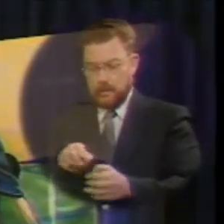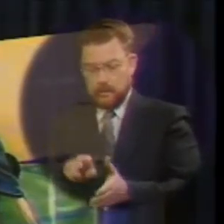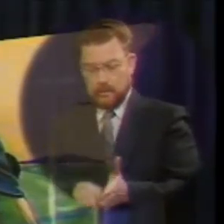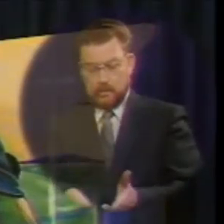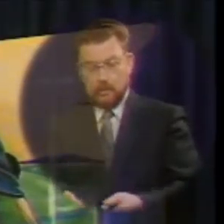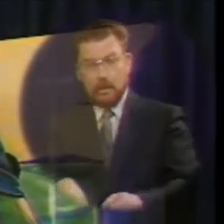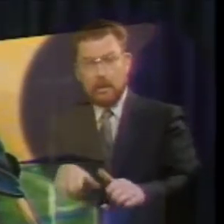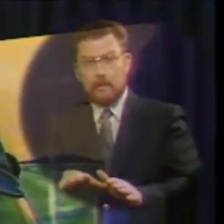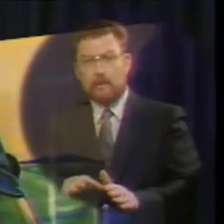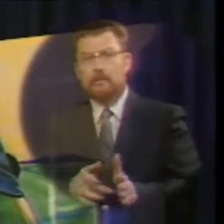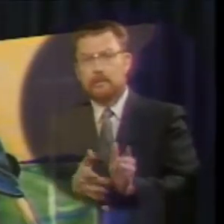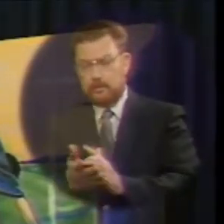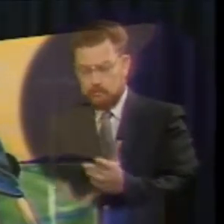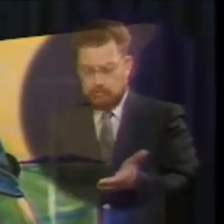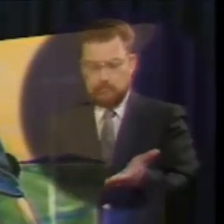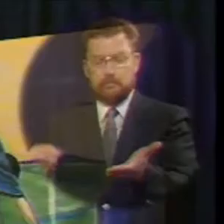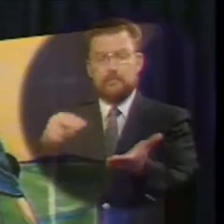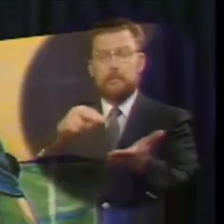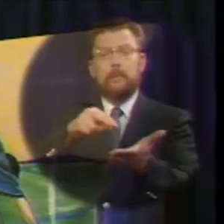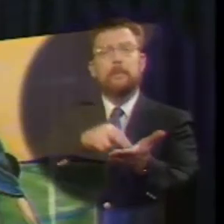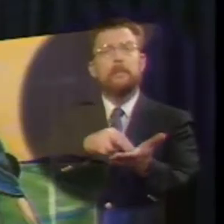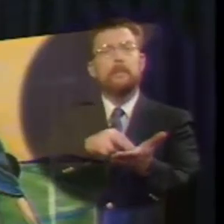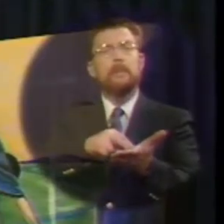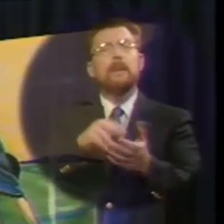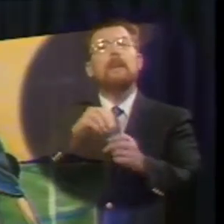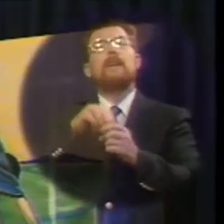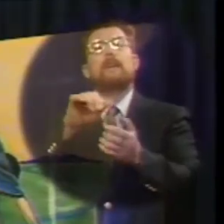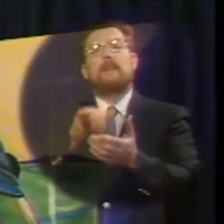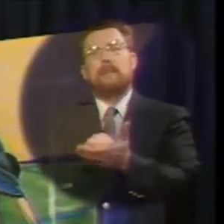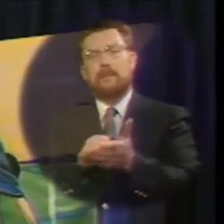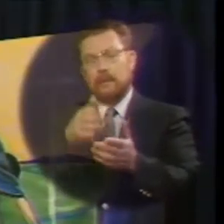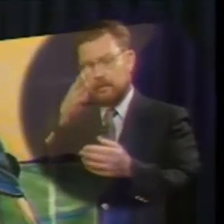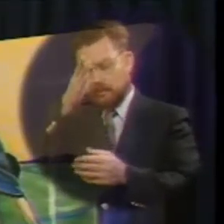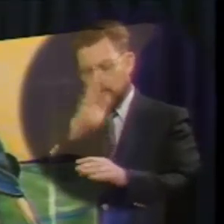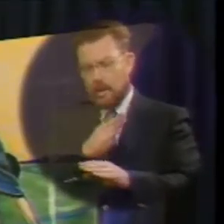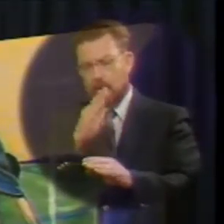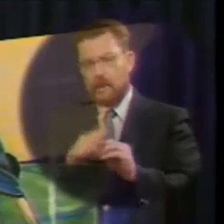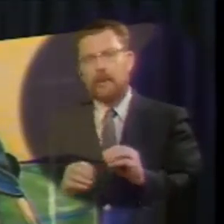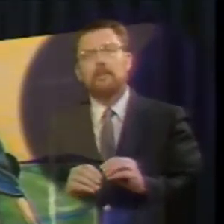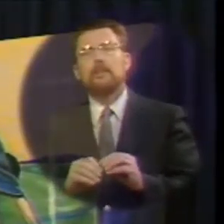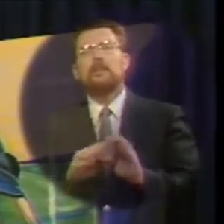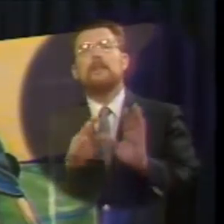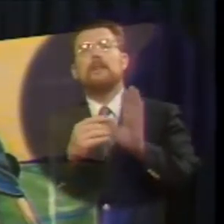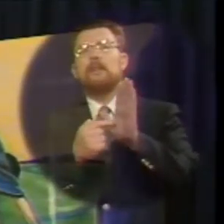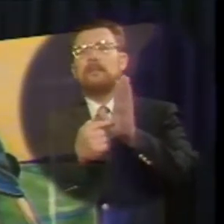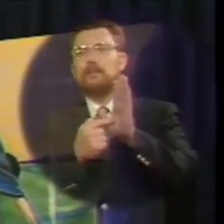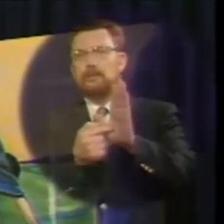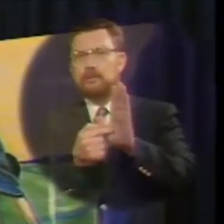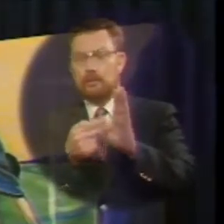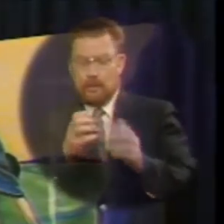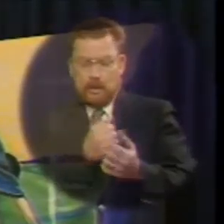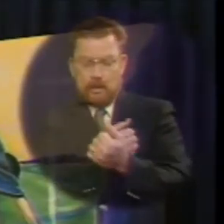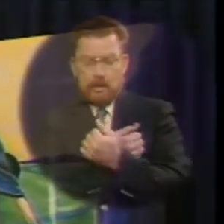came back from the grave dead in this way god has clearly shown that he loves you